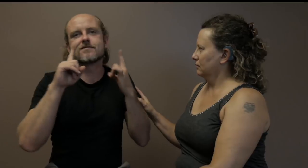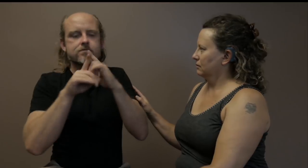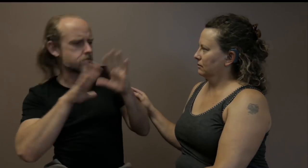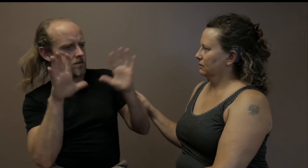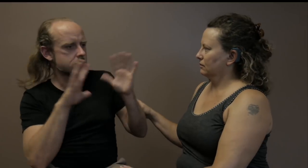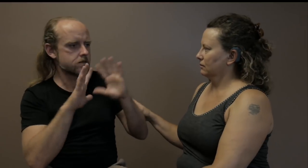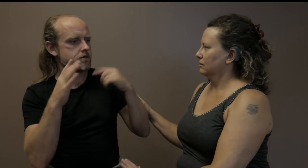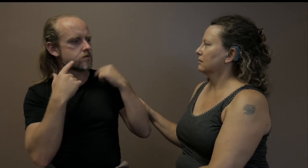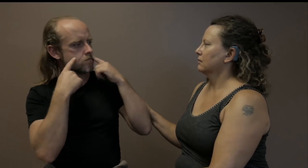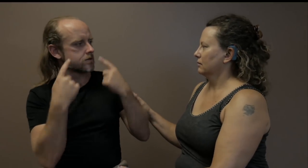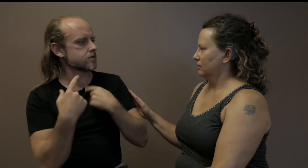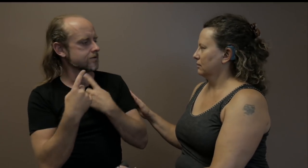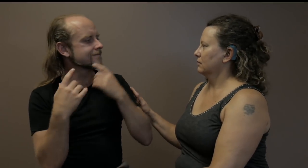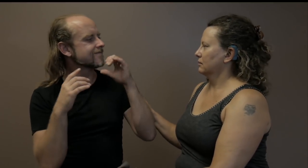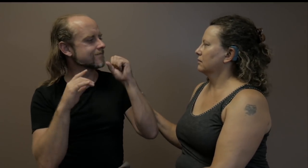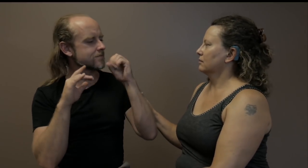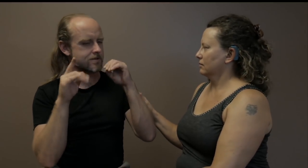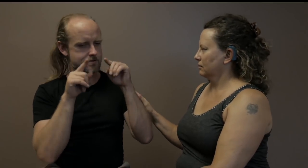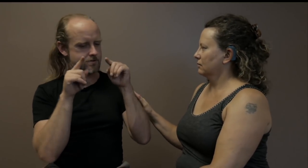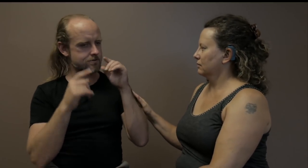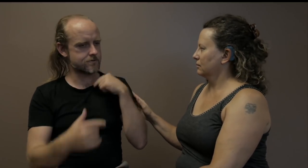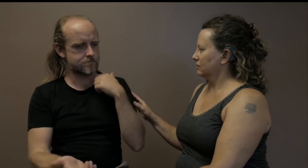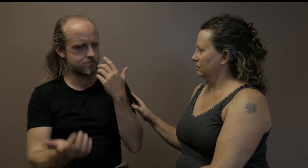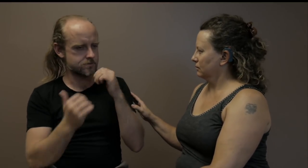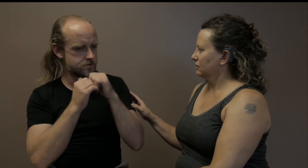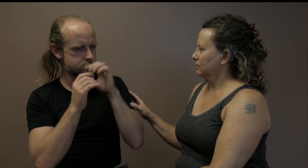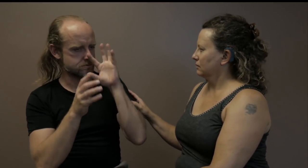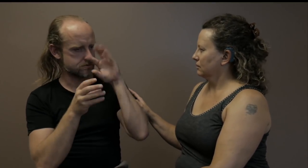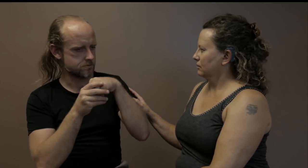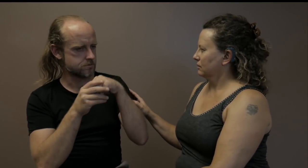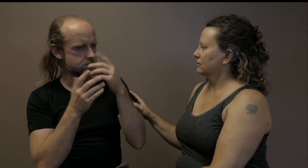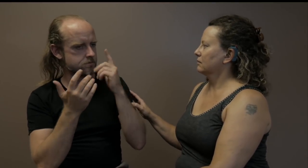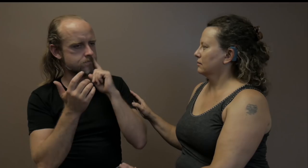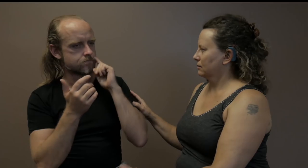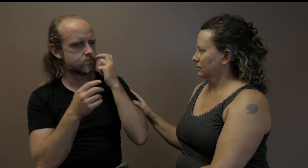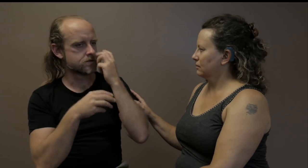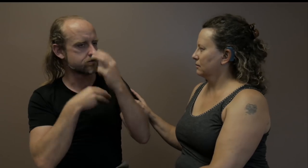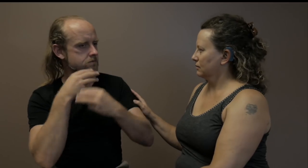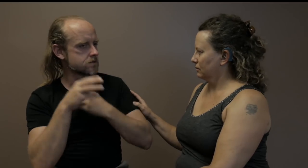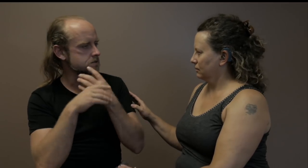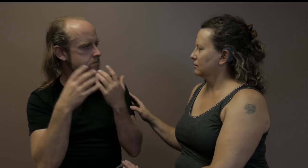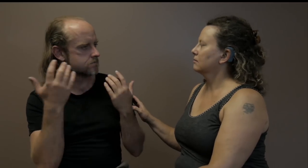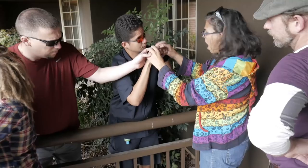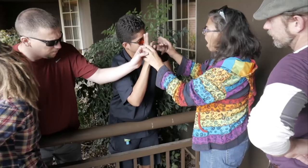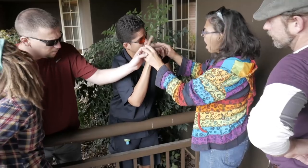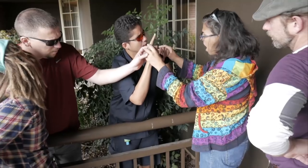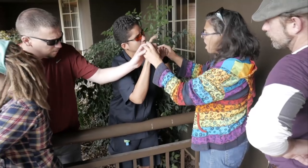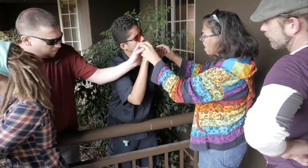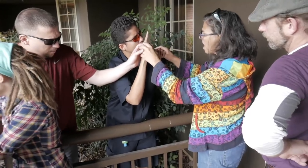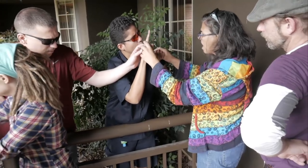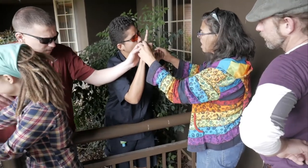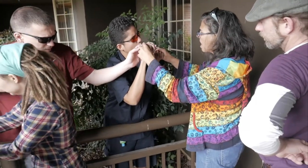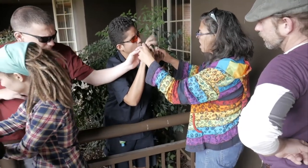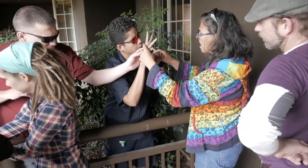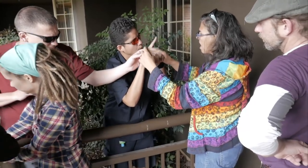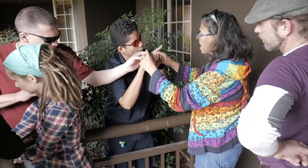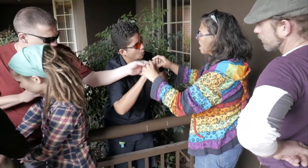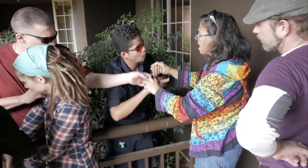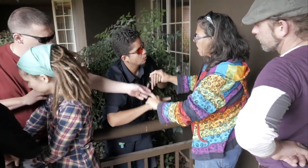approaches and startles her. How do you adapt that to a DeafBlind world? Finding tactile equivalents for these